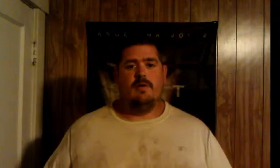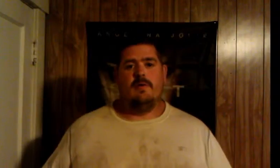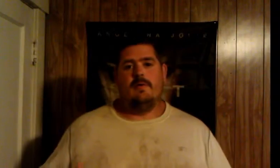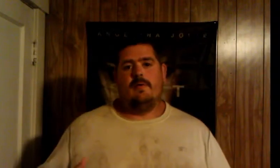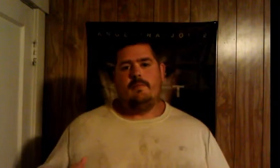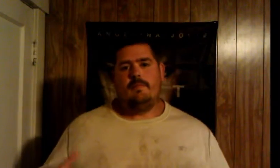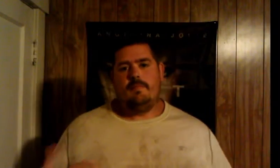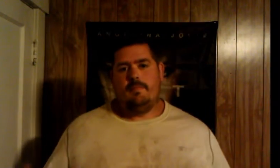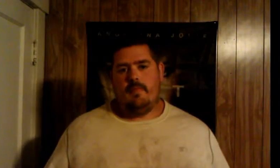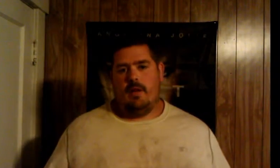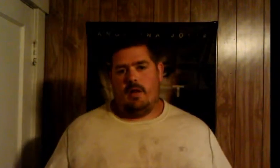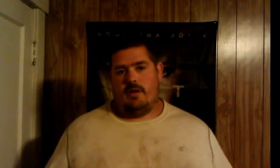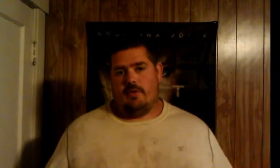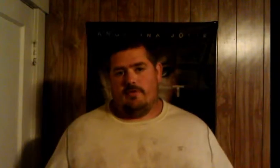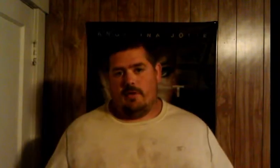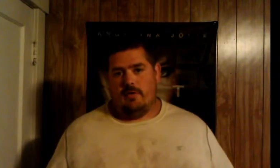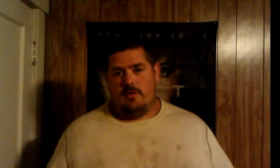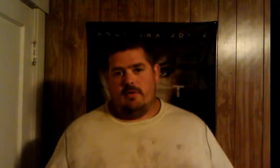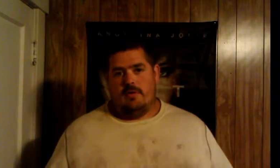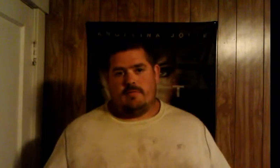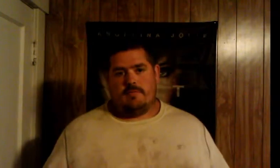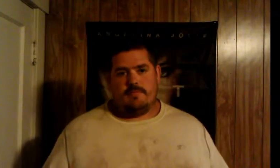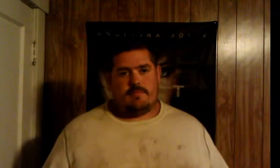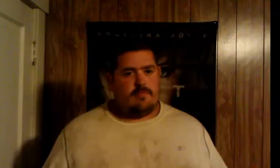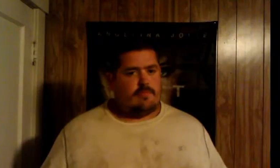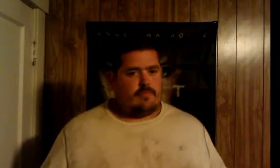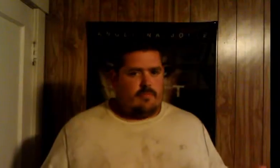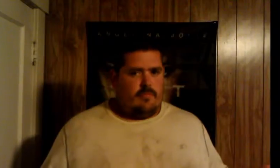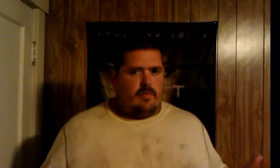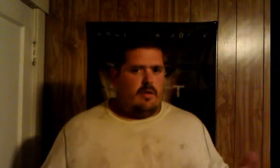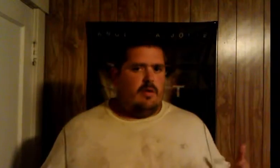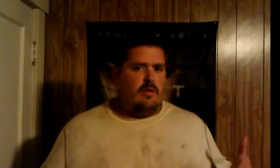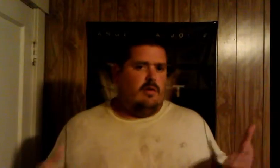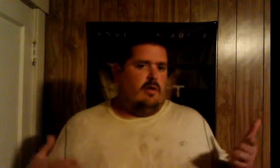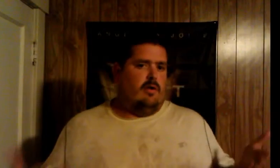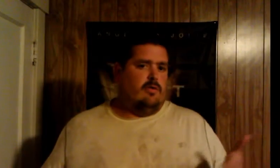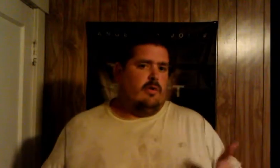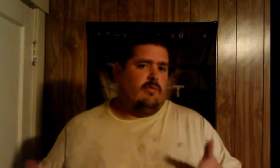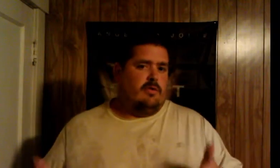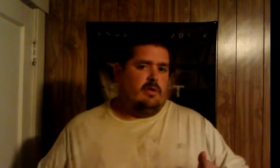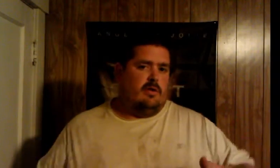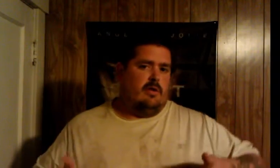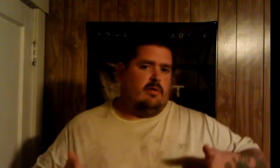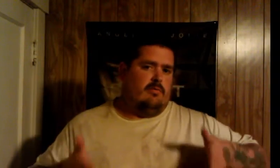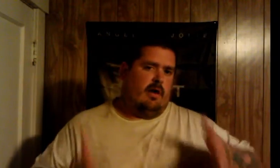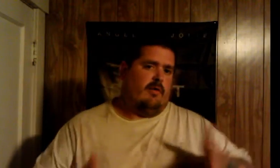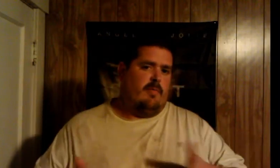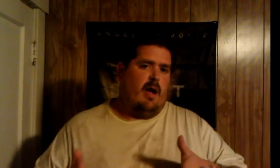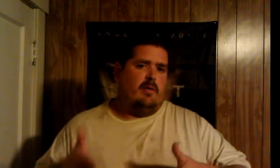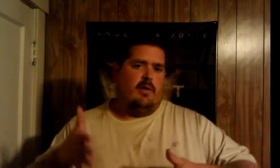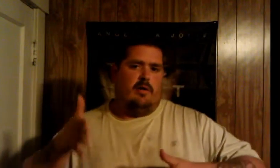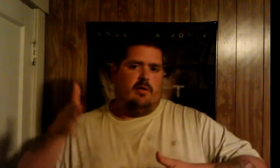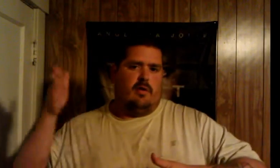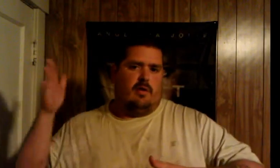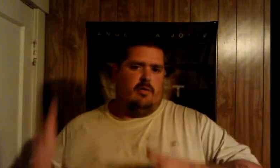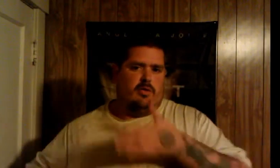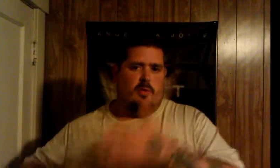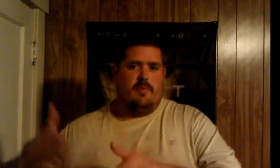the door open for them that's how i feel you know and all that stuff you know and also